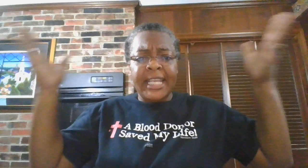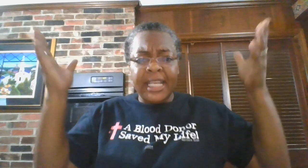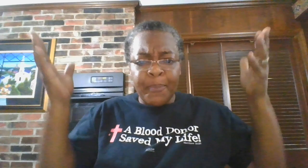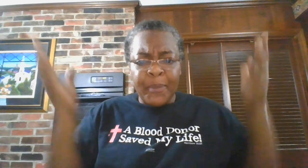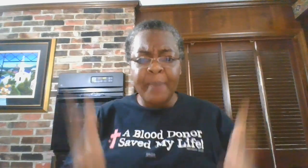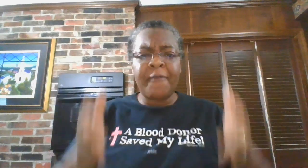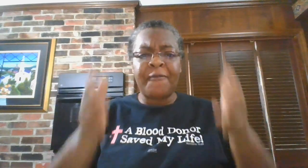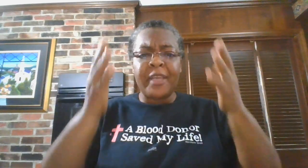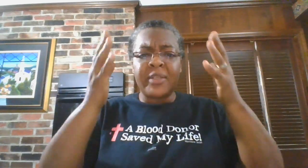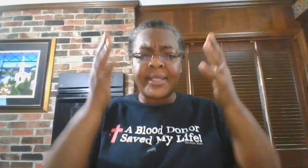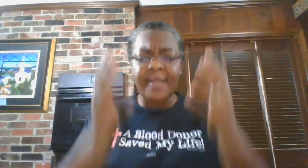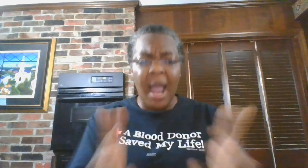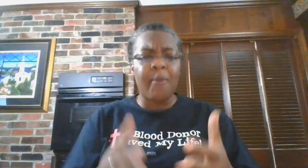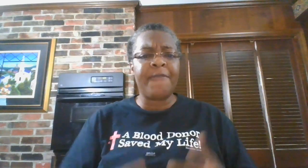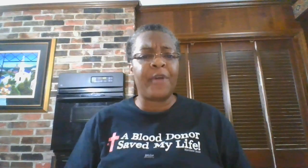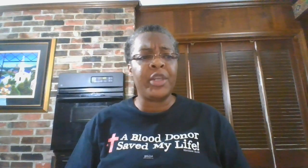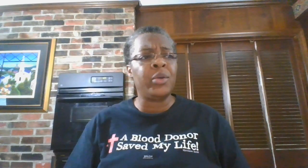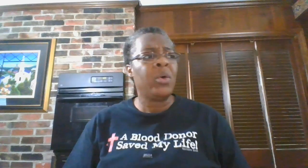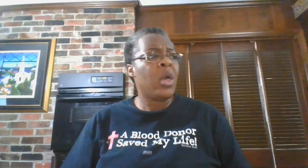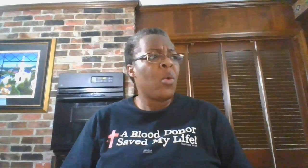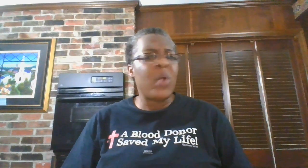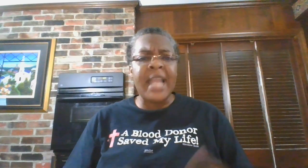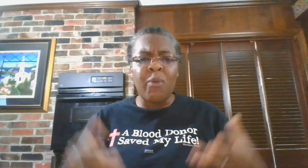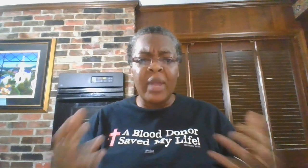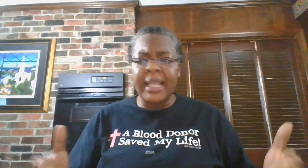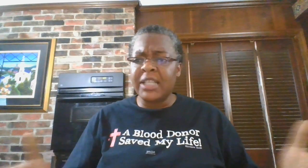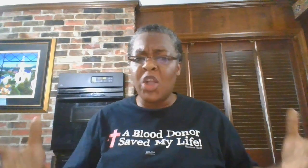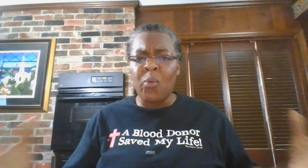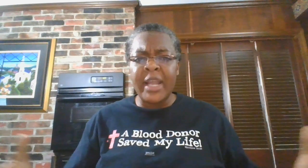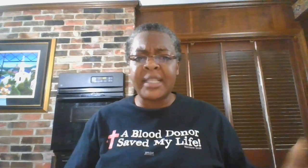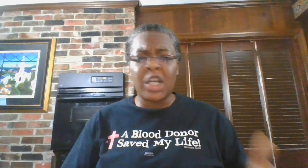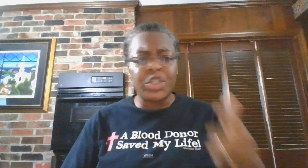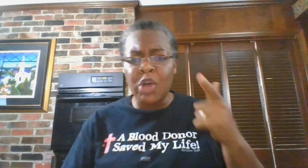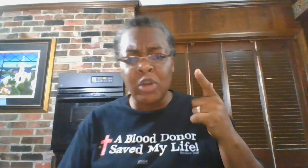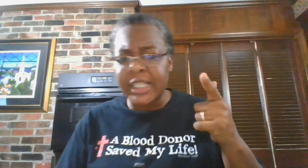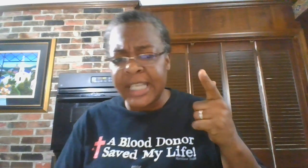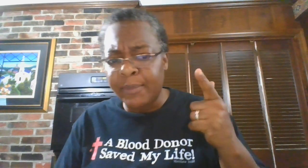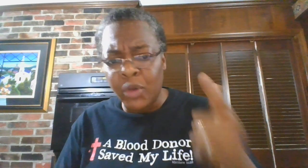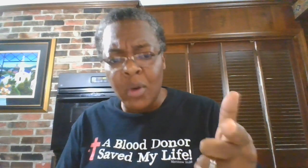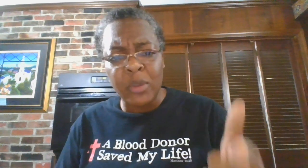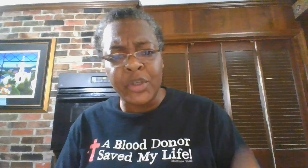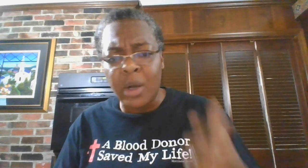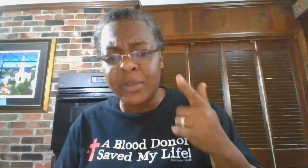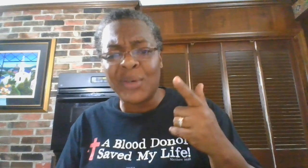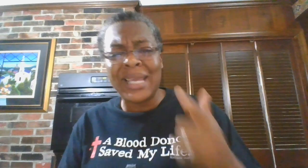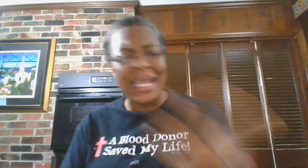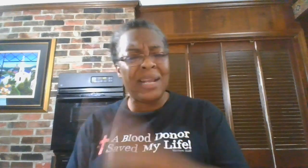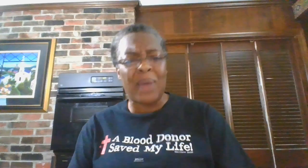get the people to feel sorry for you when there really is no reason? Because you're going to just keep doing what you're going to do anyway.